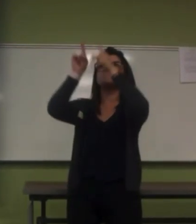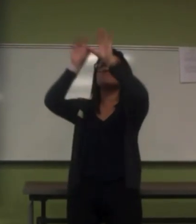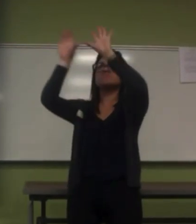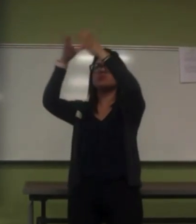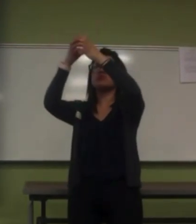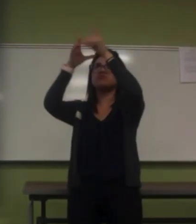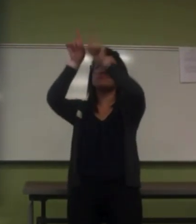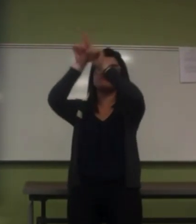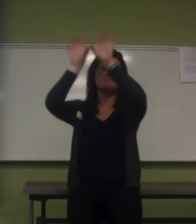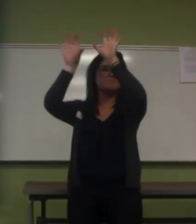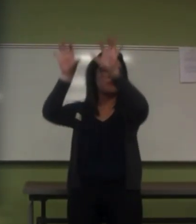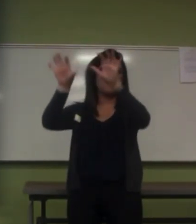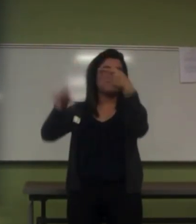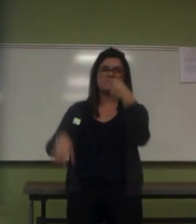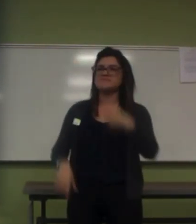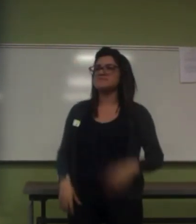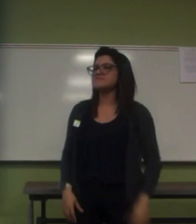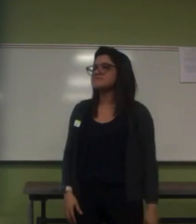But,